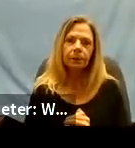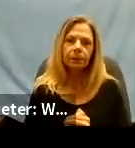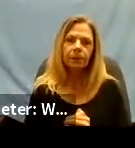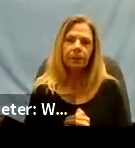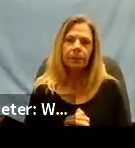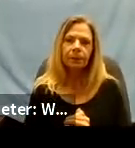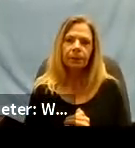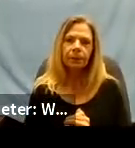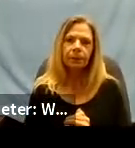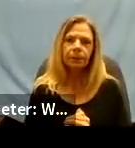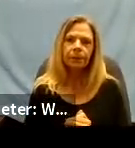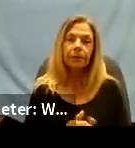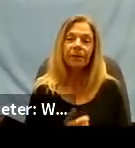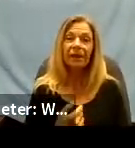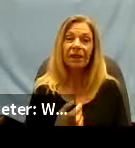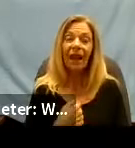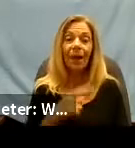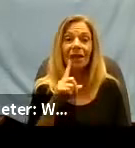I was deaf.